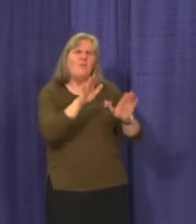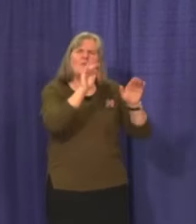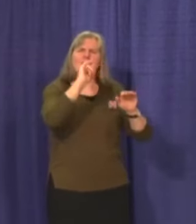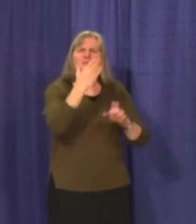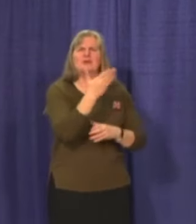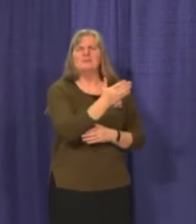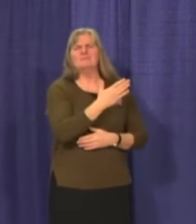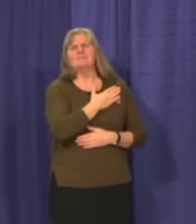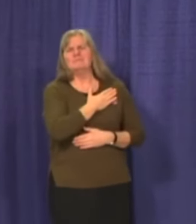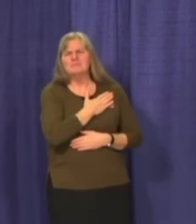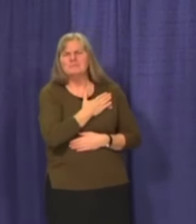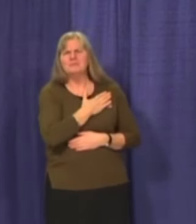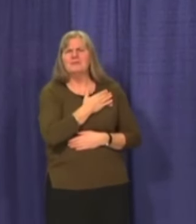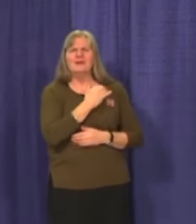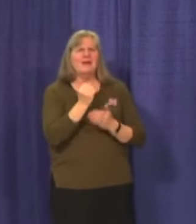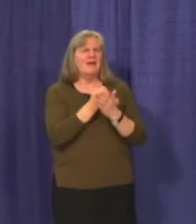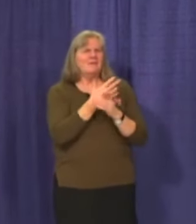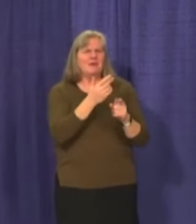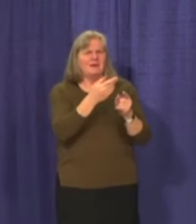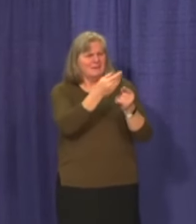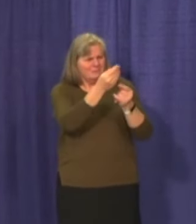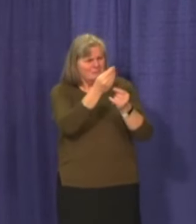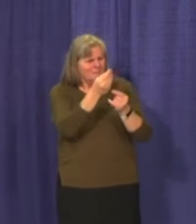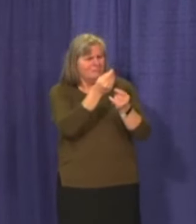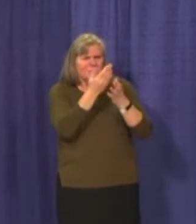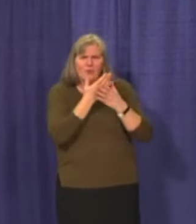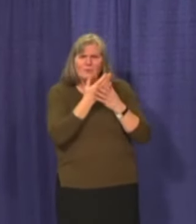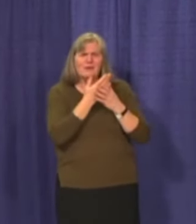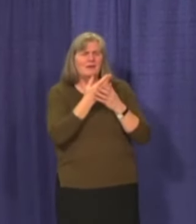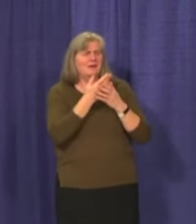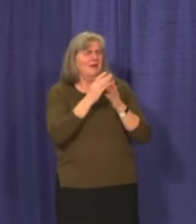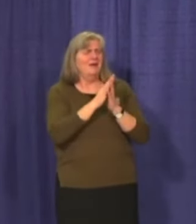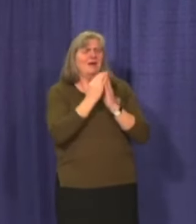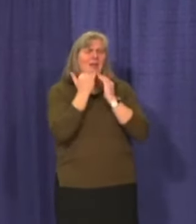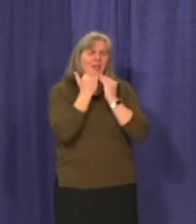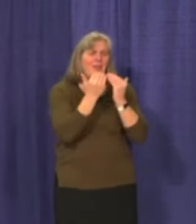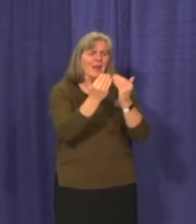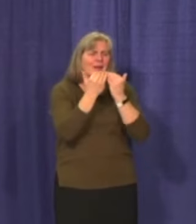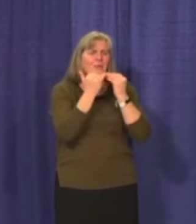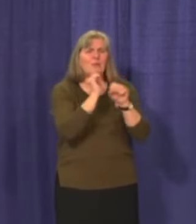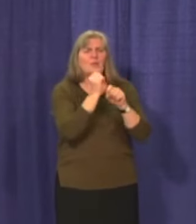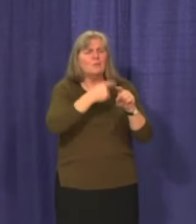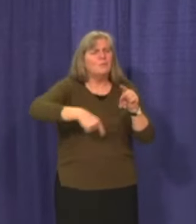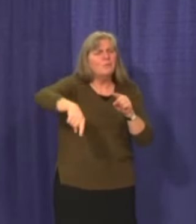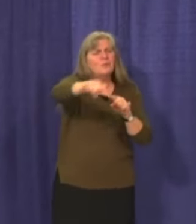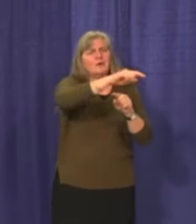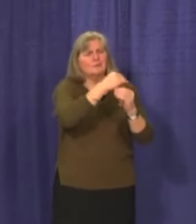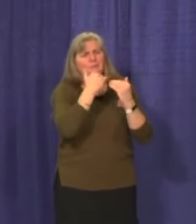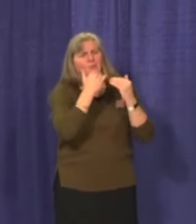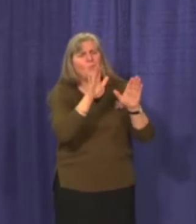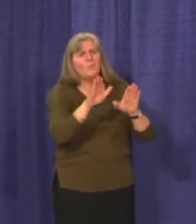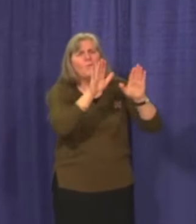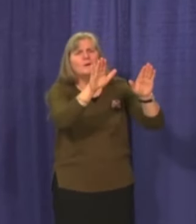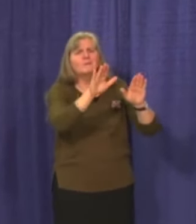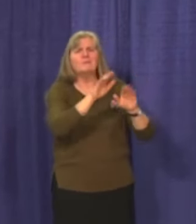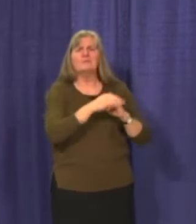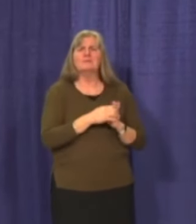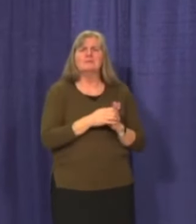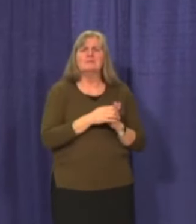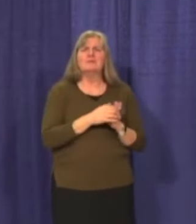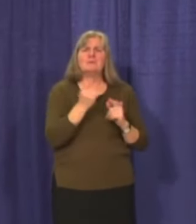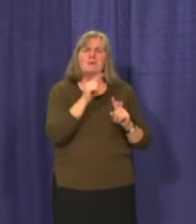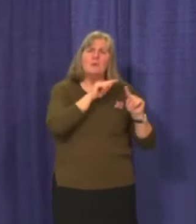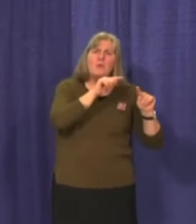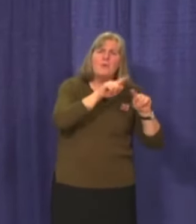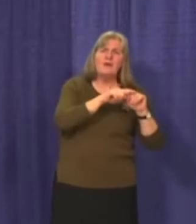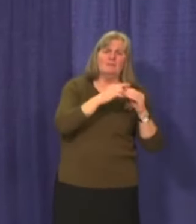job. Everybody that I spoke to that came to get immunized yesterday praised the work that was going on there. Our